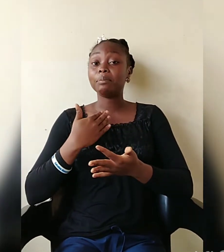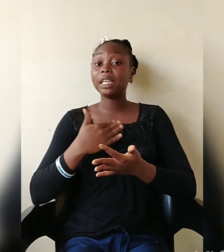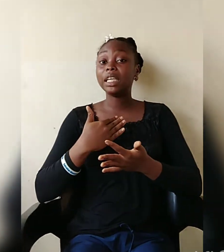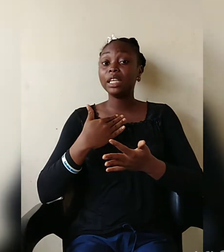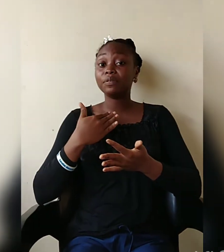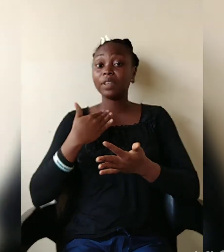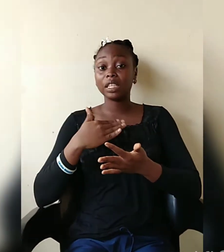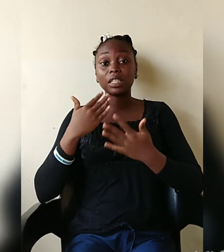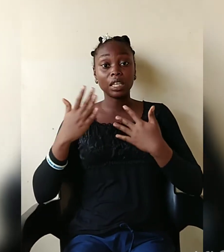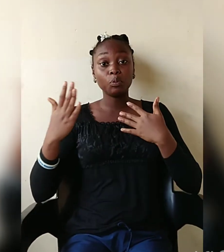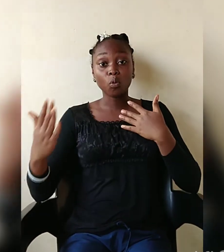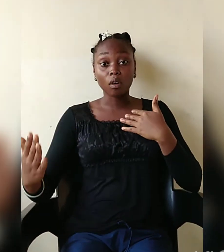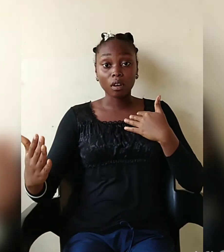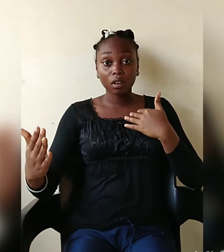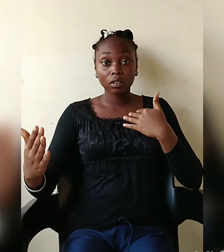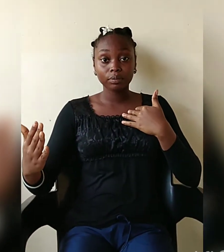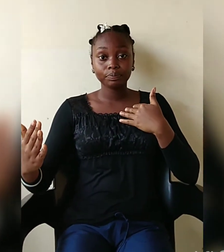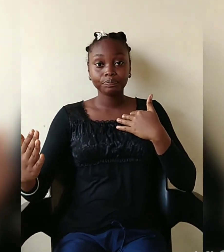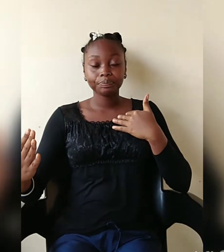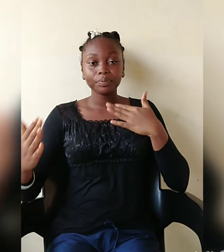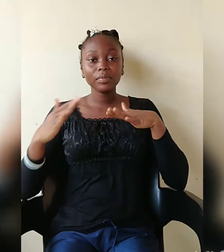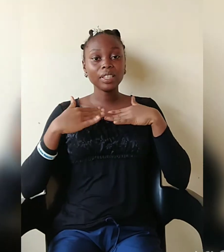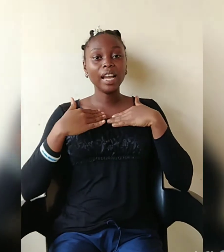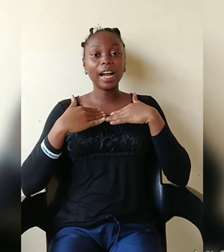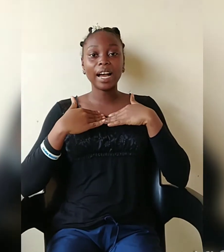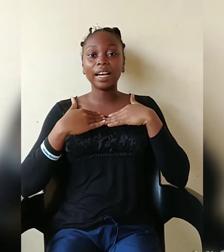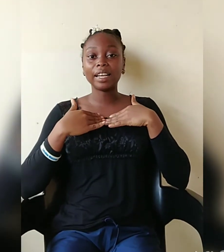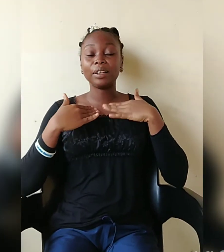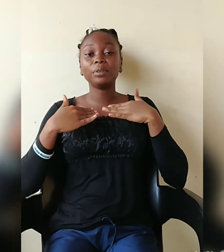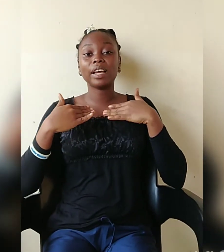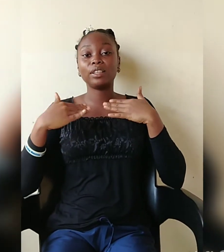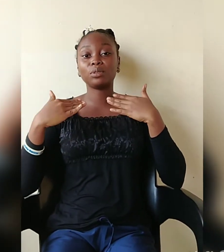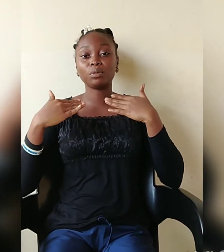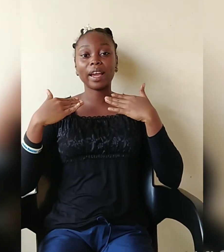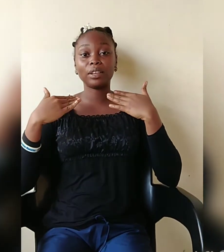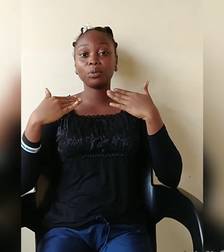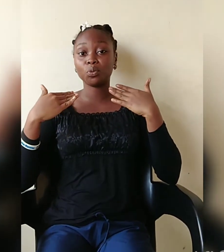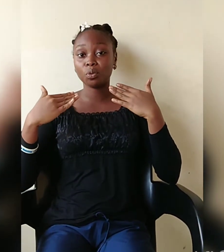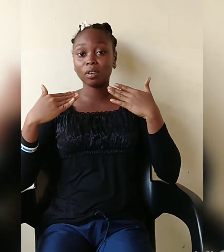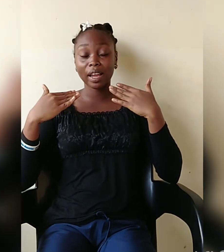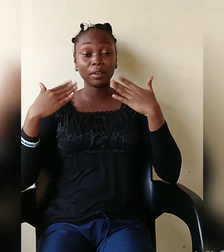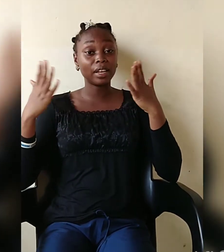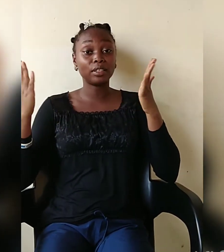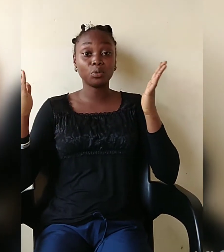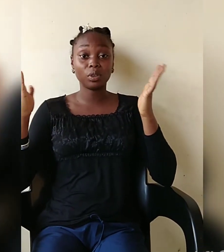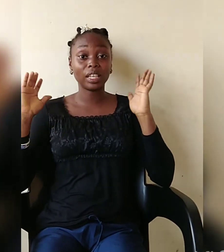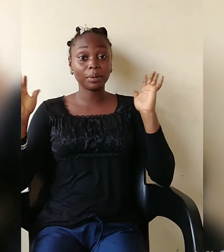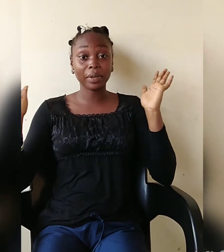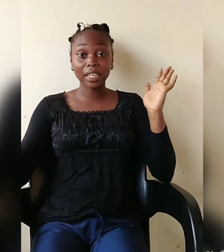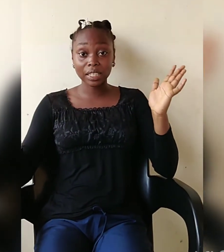believe in team work and i don't like i don't work i don't like to work independently